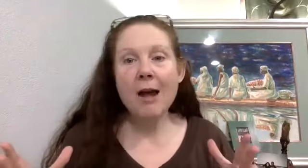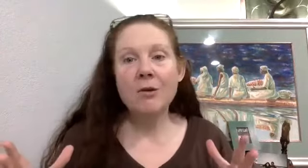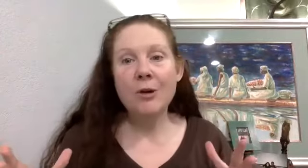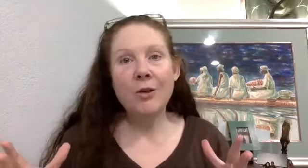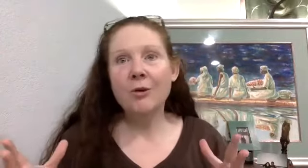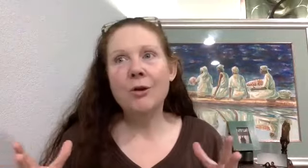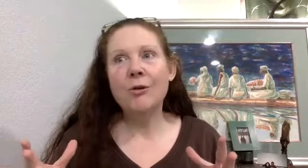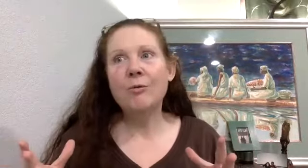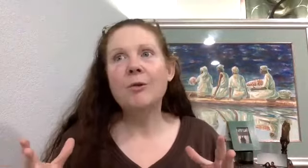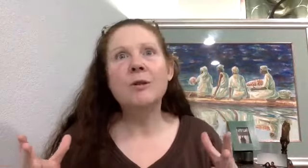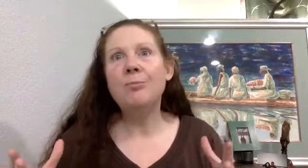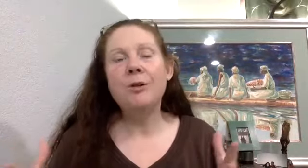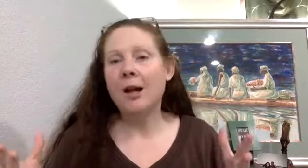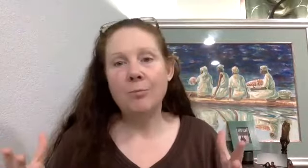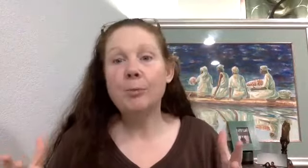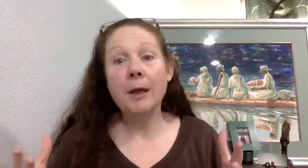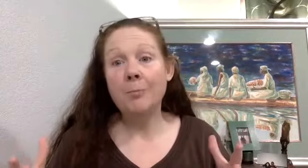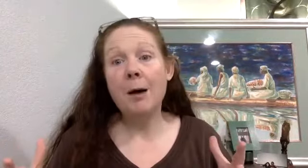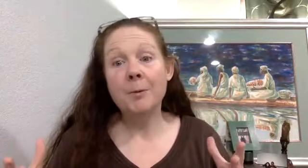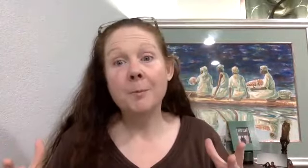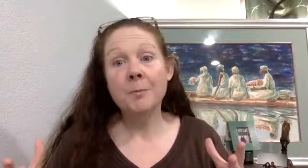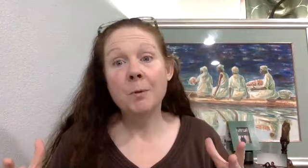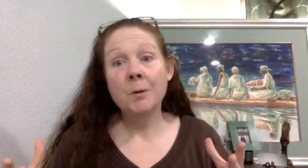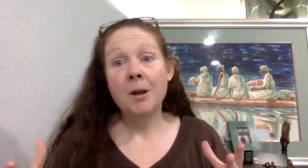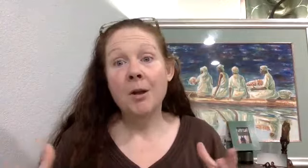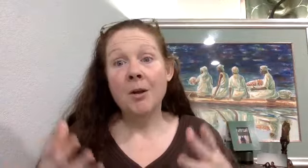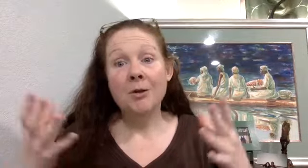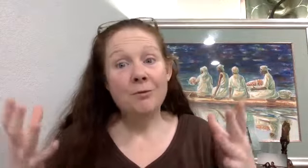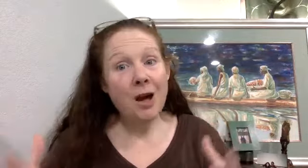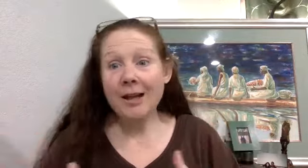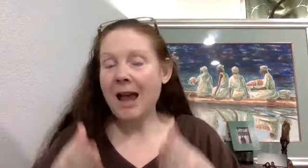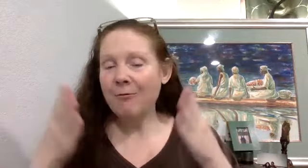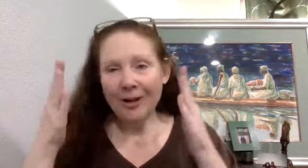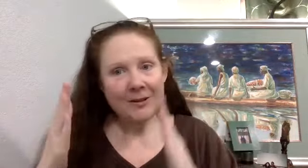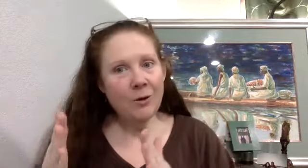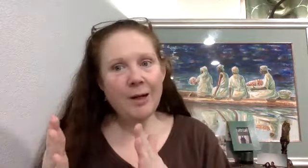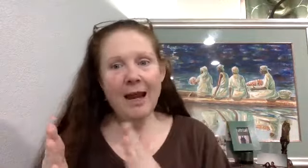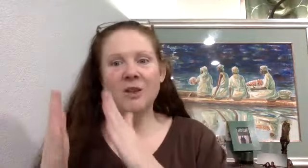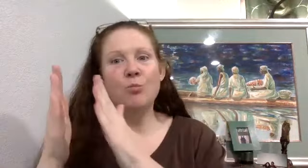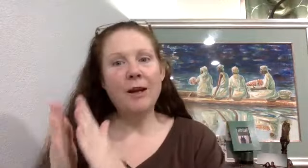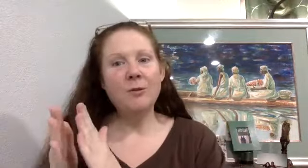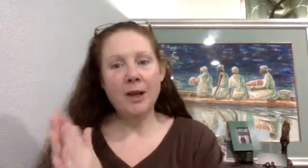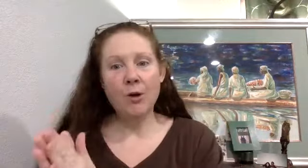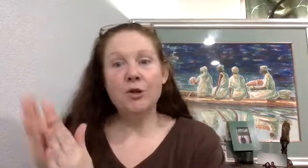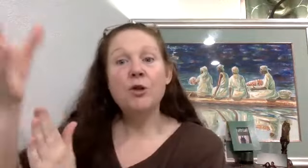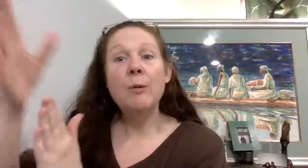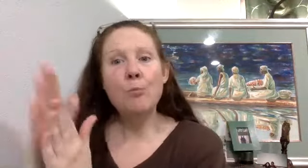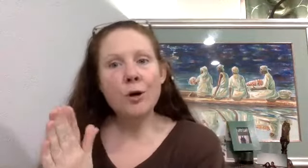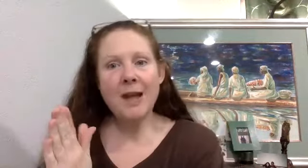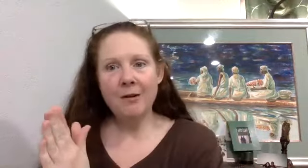going, they're, they're, they're simply not going to be able to keep up. You've got every single day is a brand new set of questions. You get more data